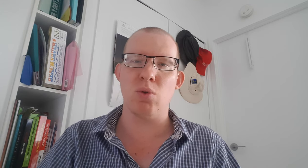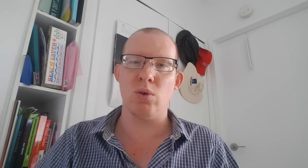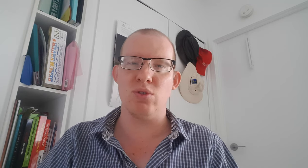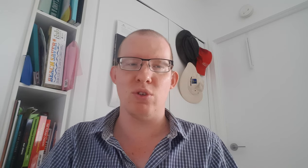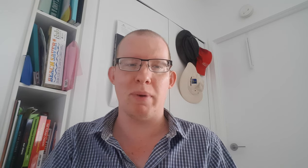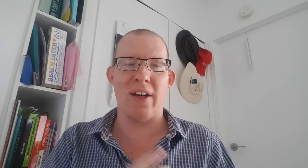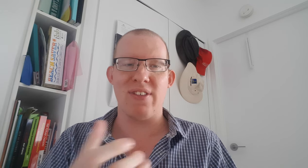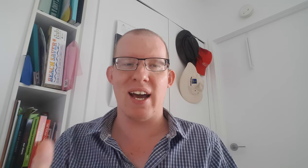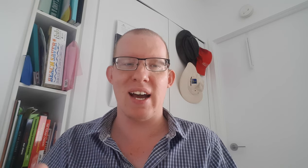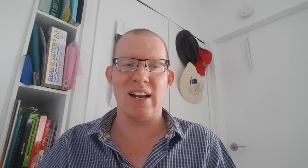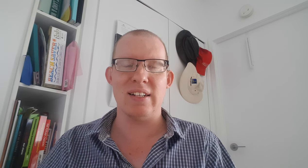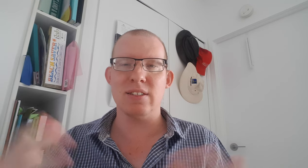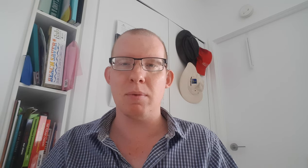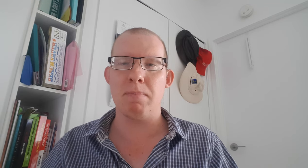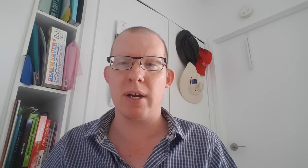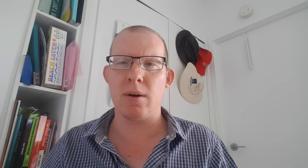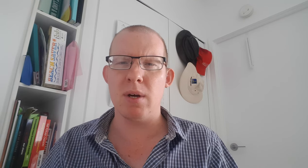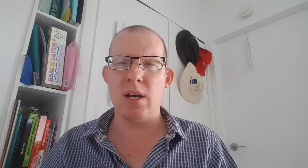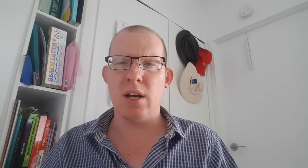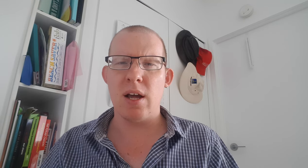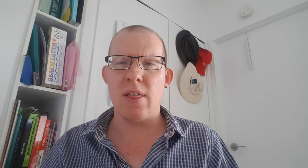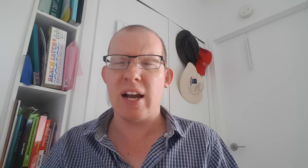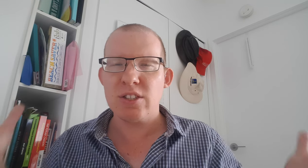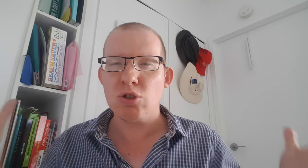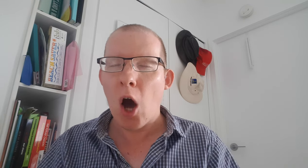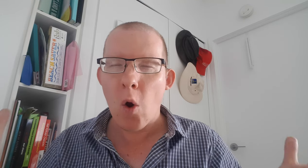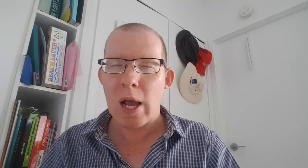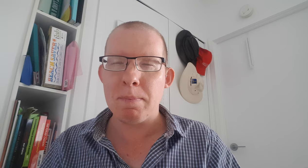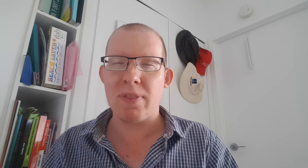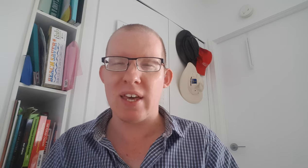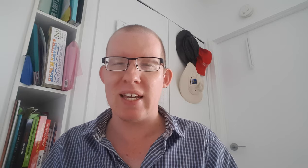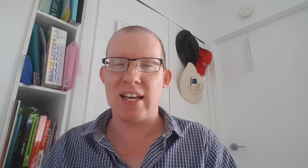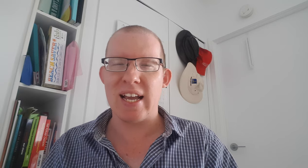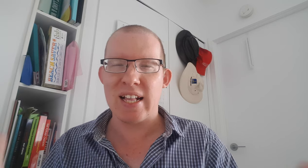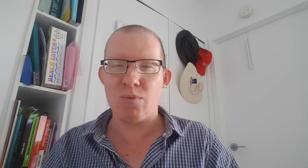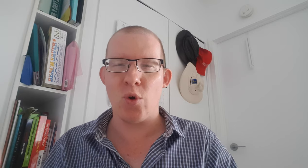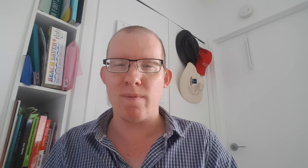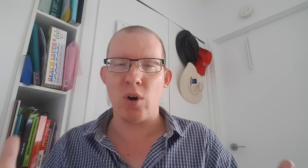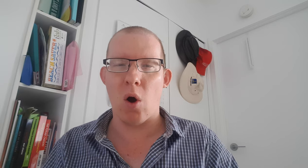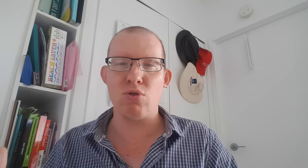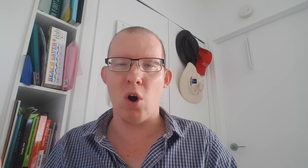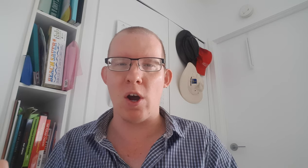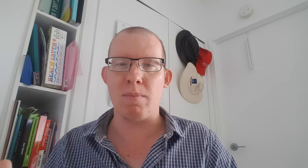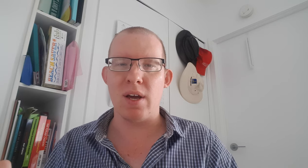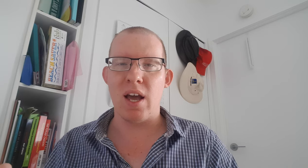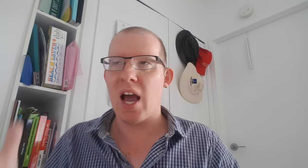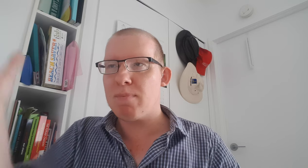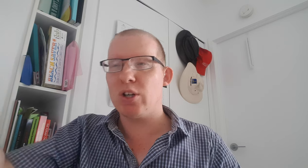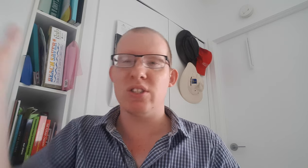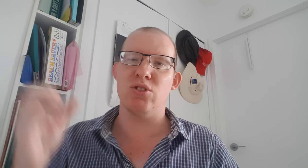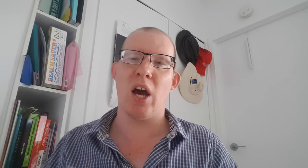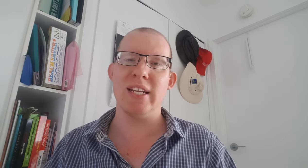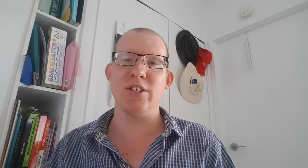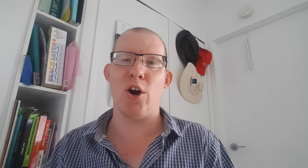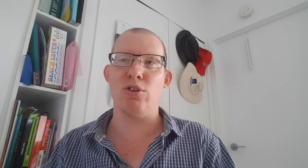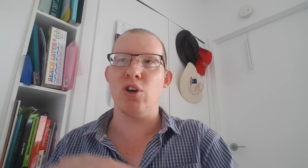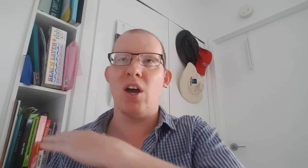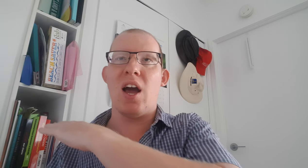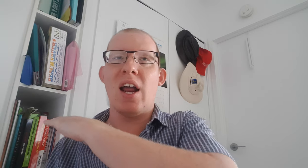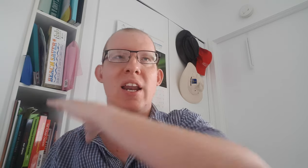talk to you about that and something to pick up. There's no empathy in the room for the whole time and because the dating coach and